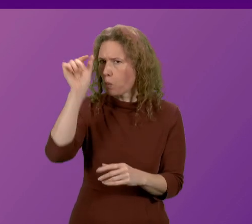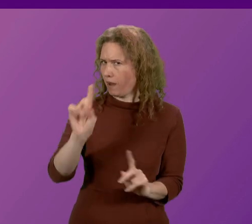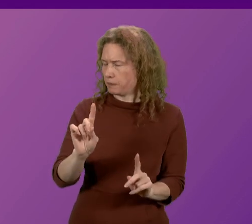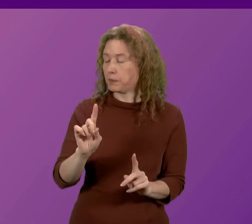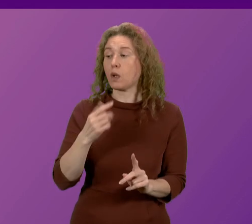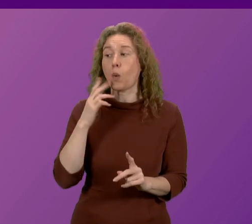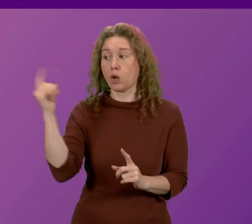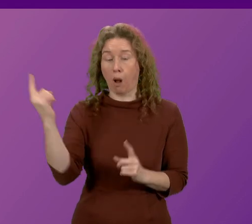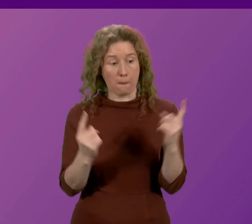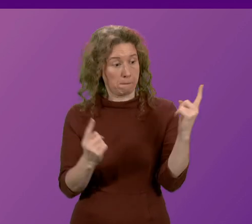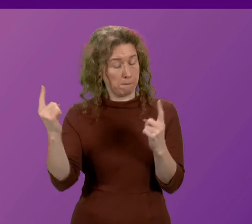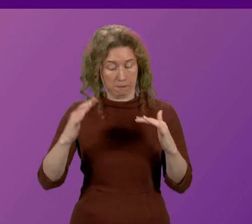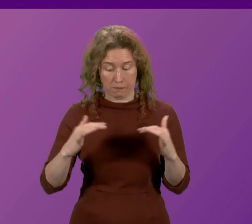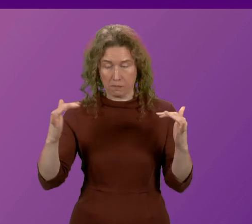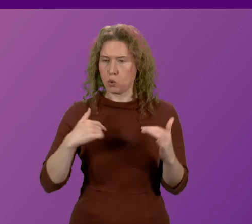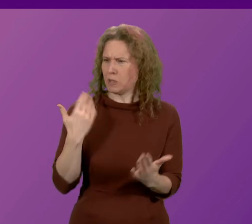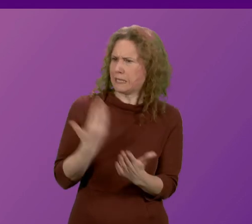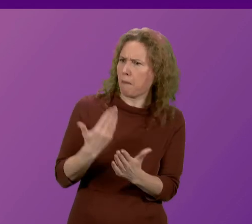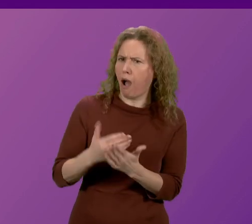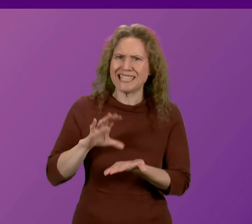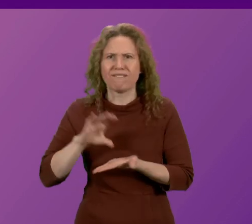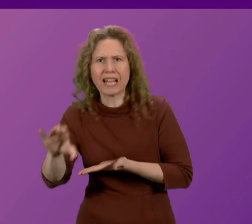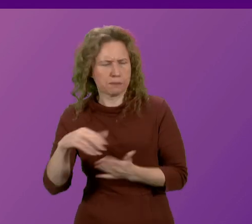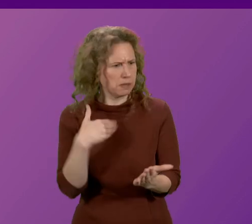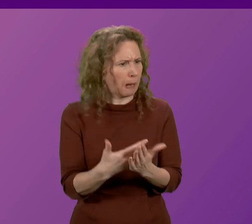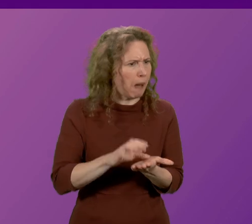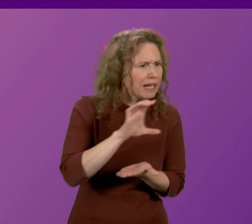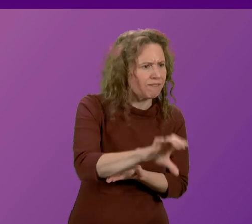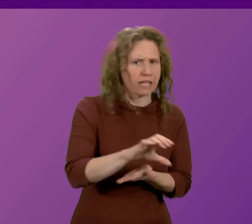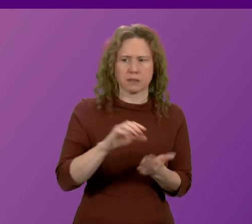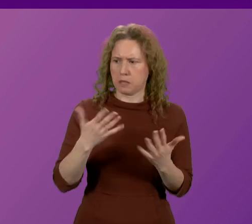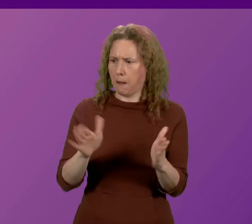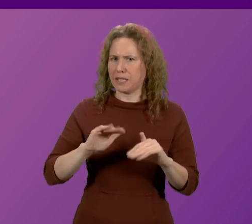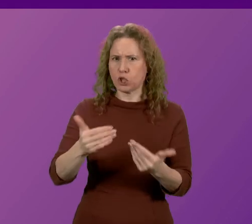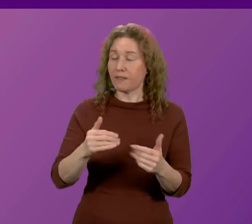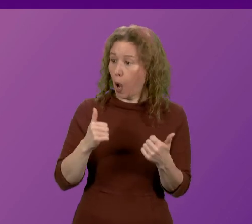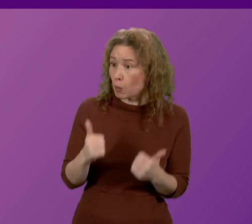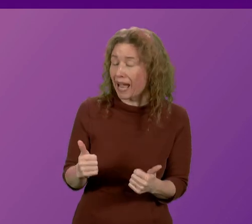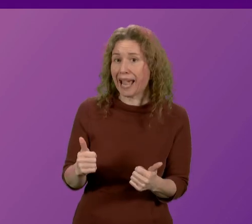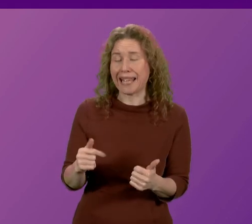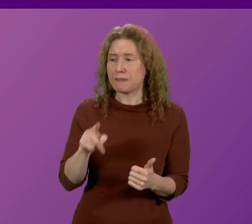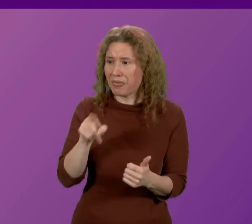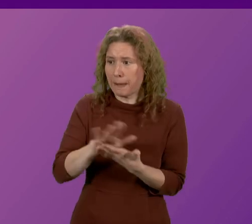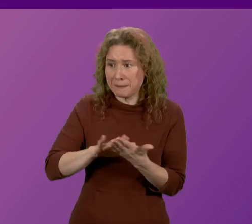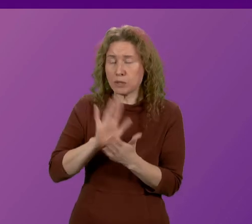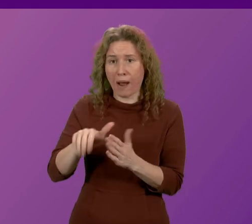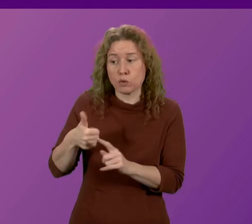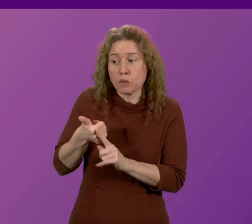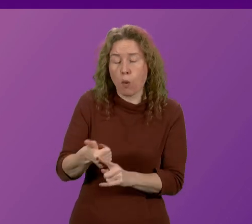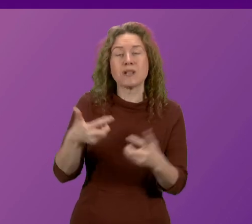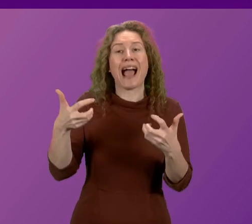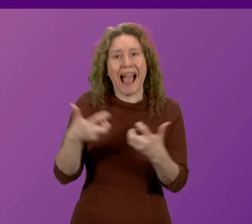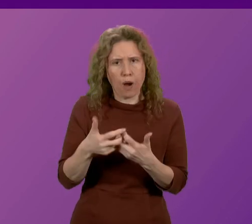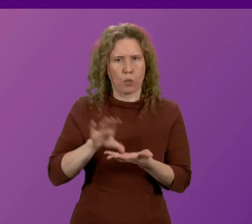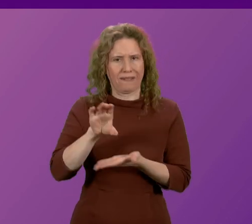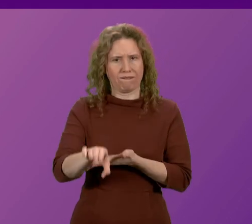parliament come here demanding investment in our public services, they have to be prepared to support the means to